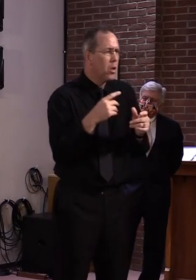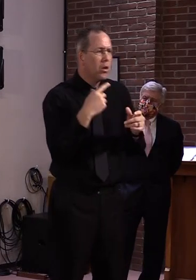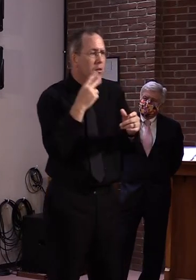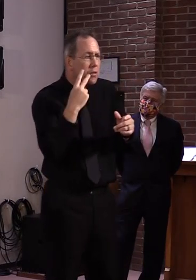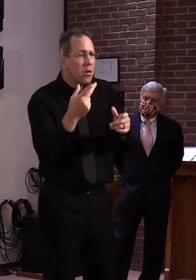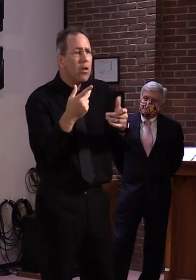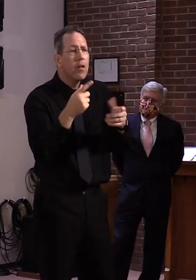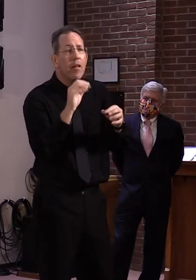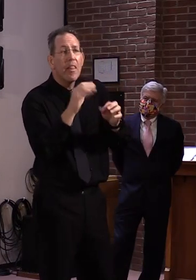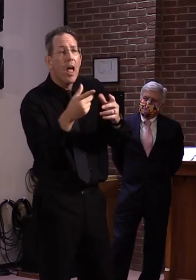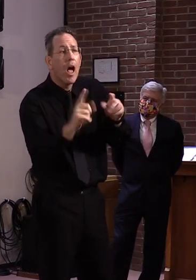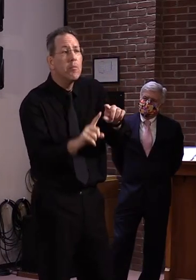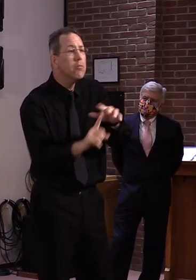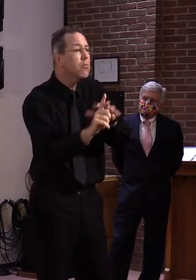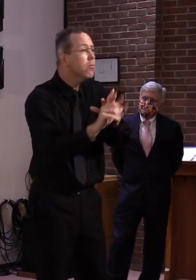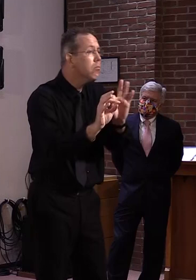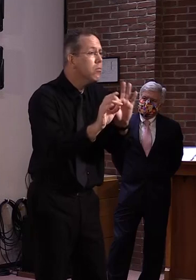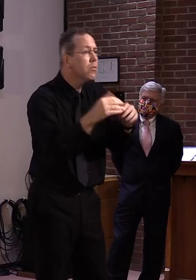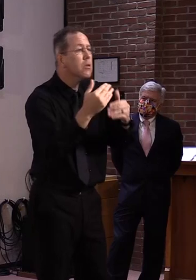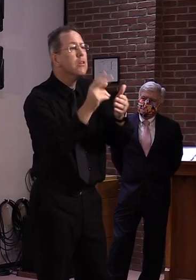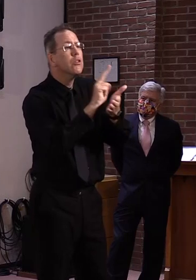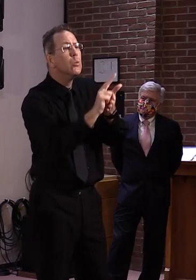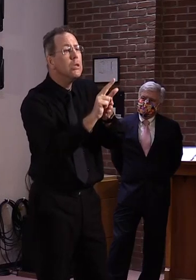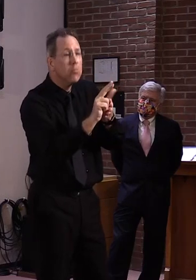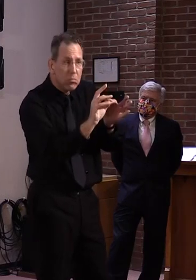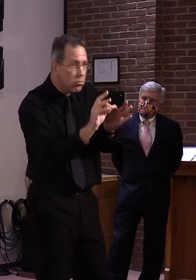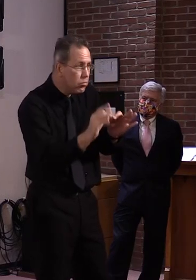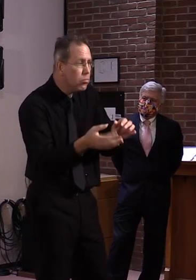that, as well as when it, you know, it starts getting colder.